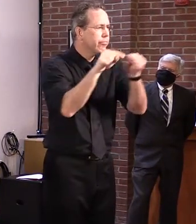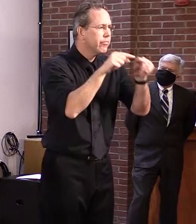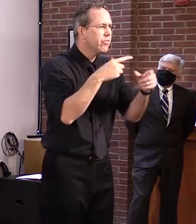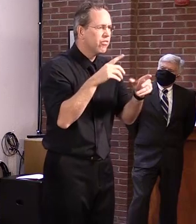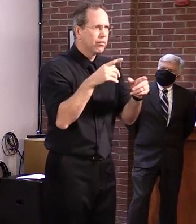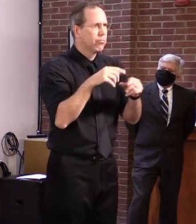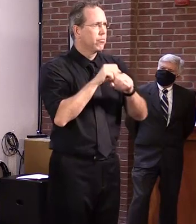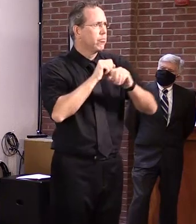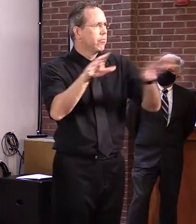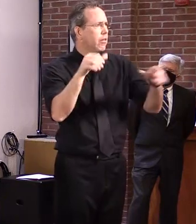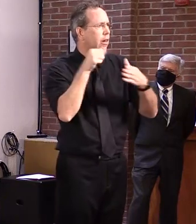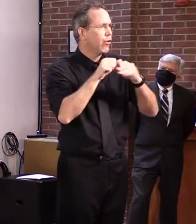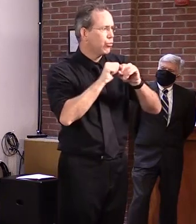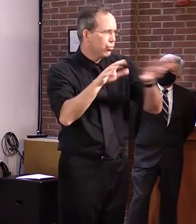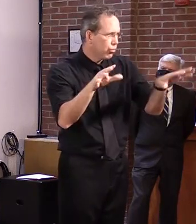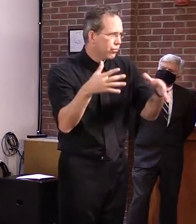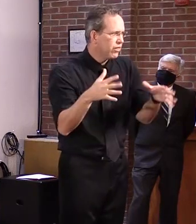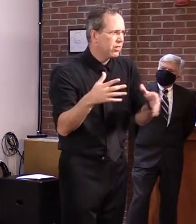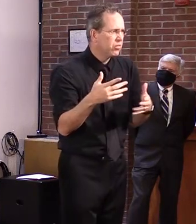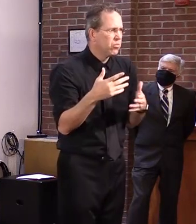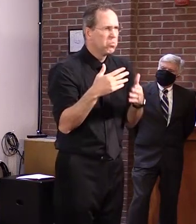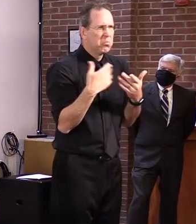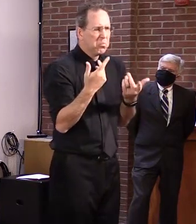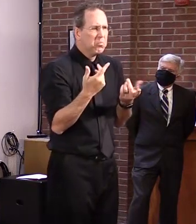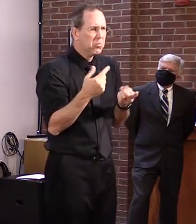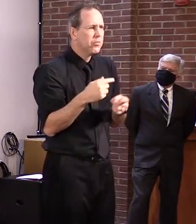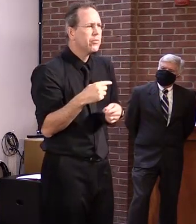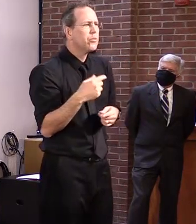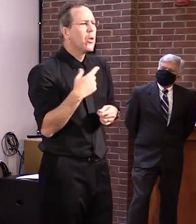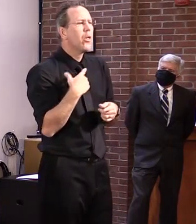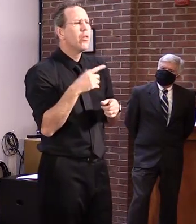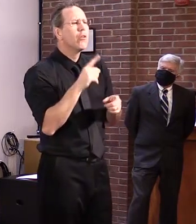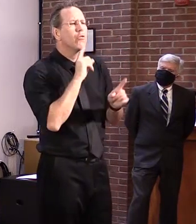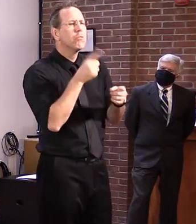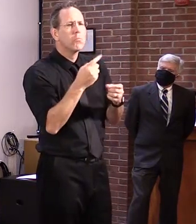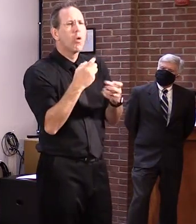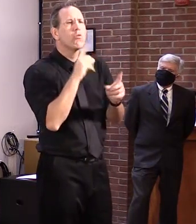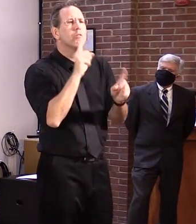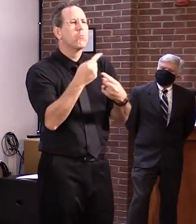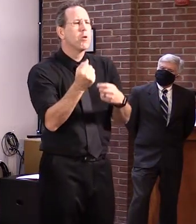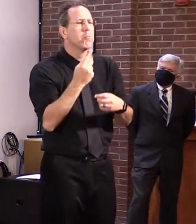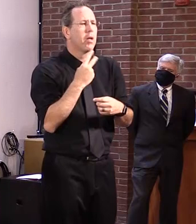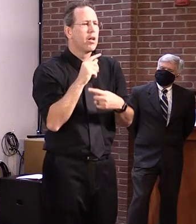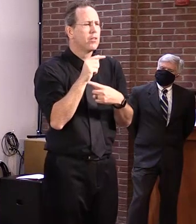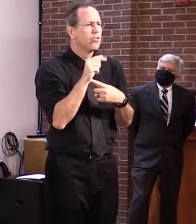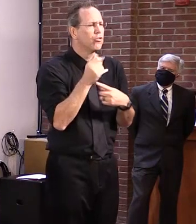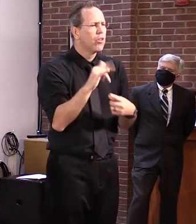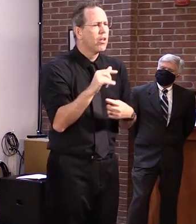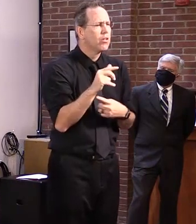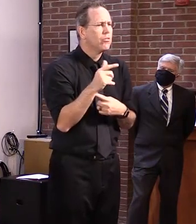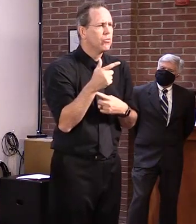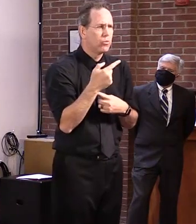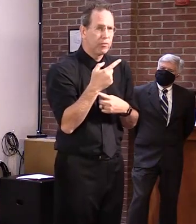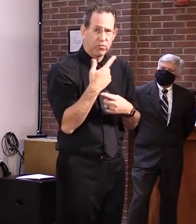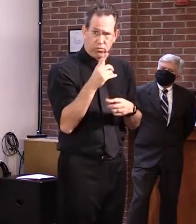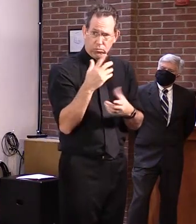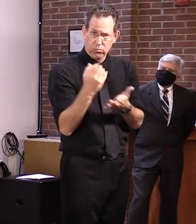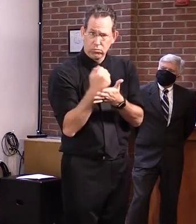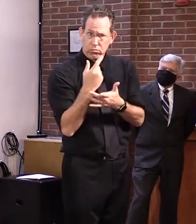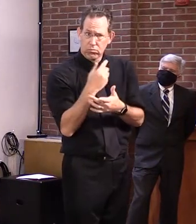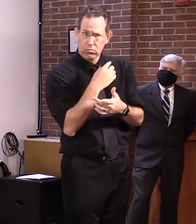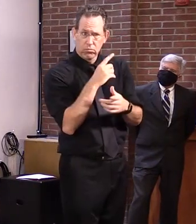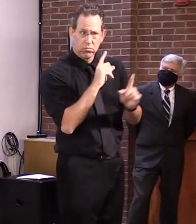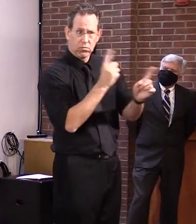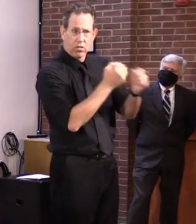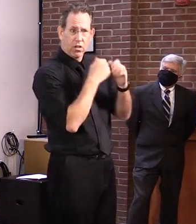response by July 31. And I'm curious what Vermont's response was to that. And have you thought of any place that would be a